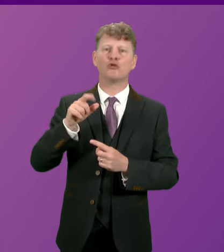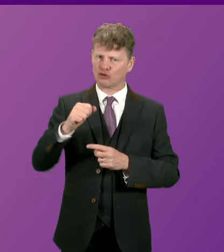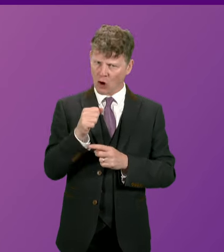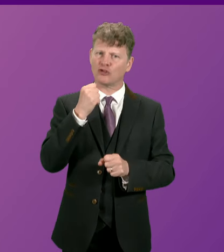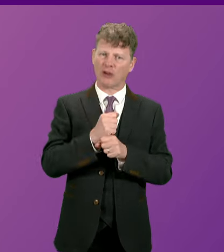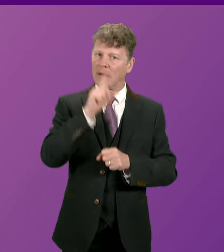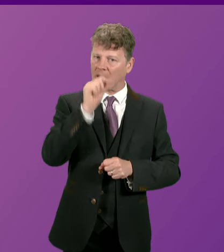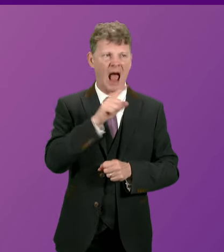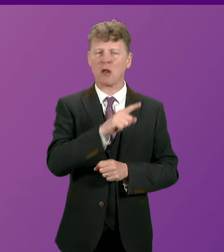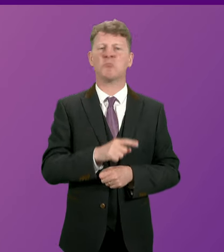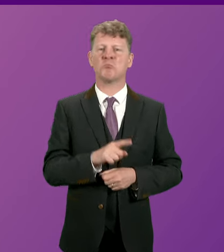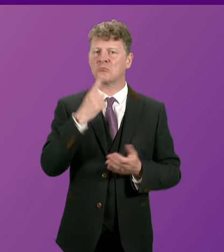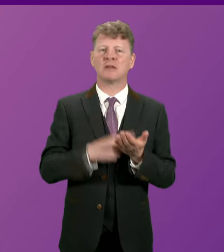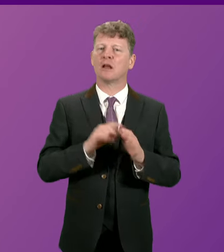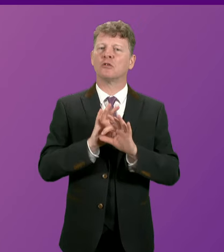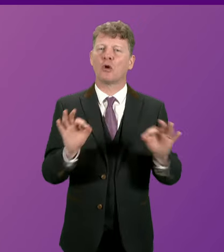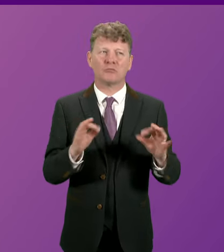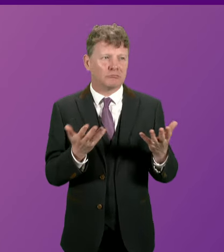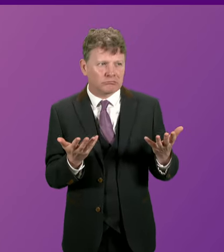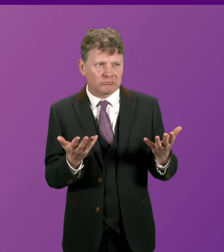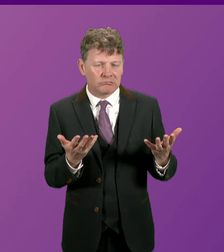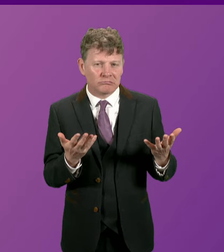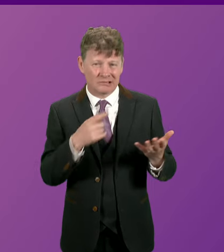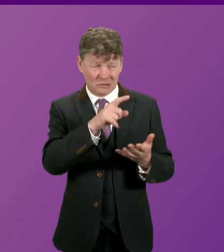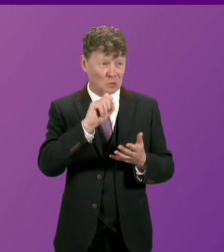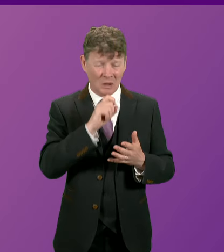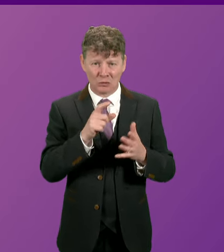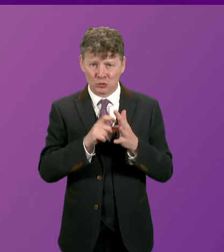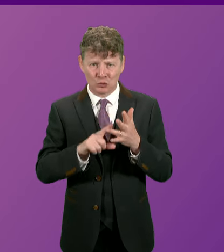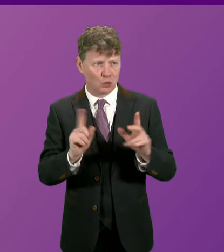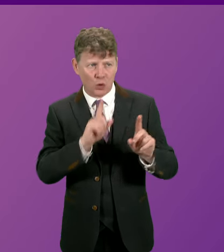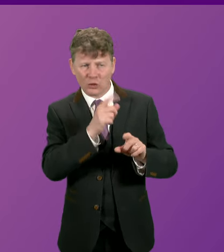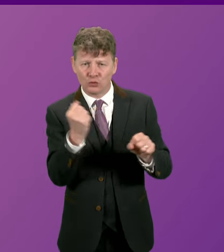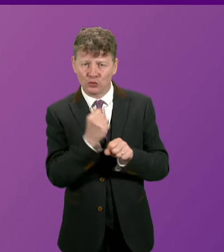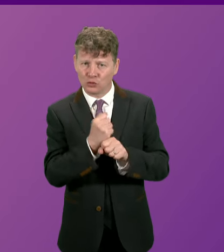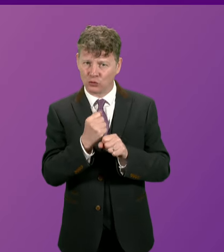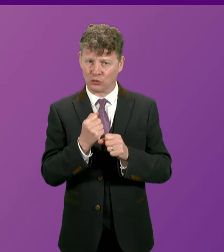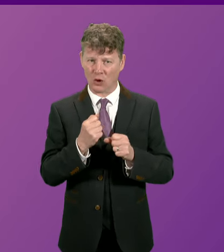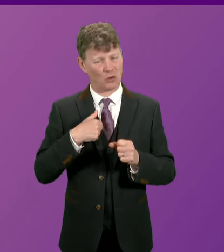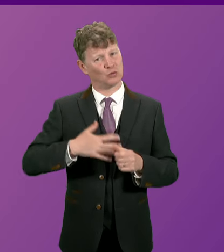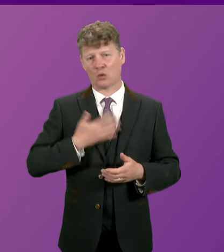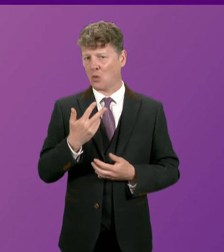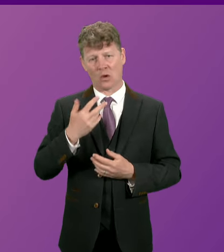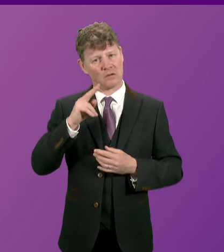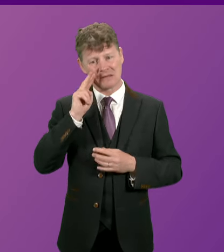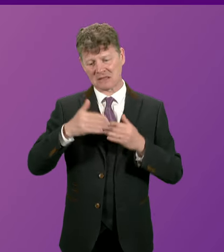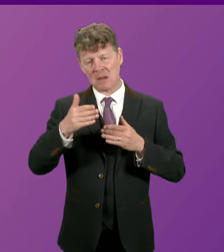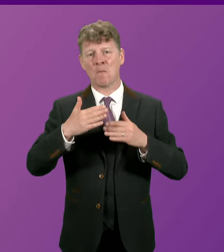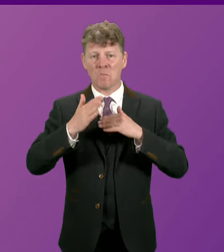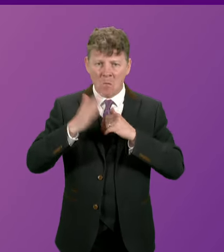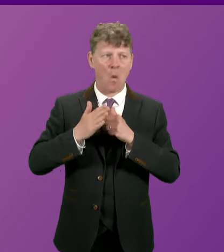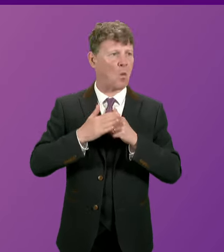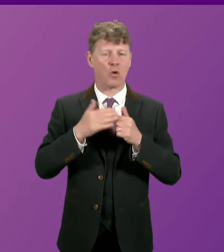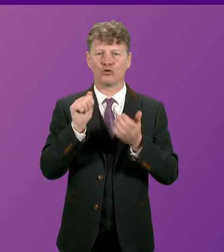that what is the other intervention that's going to make a real difference before we see many more closures in our high streets